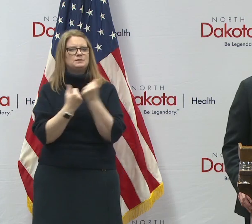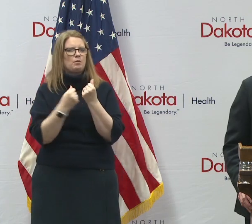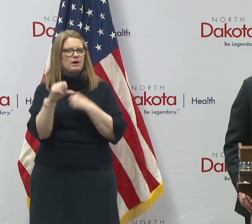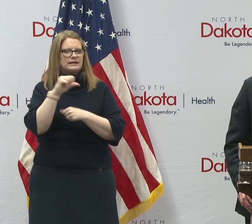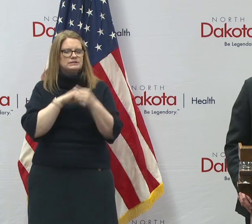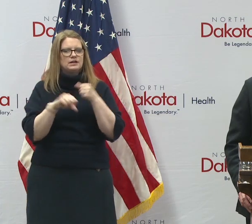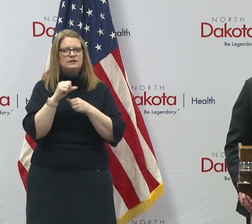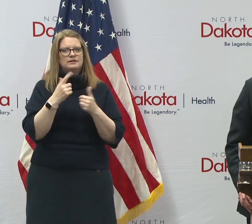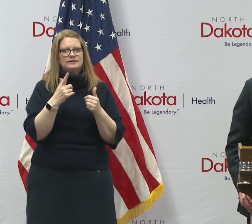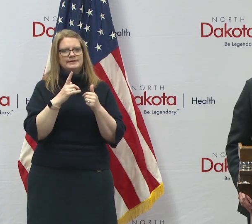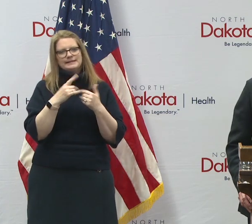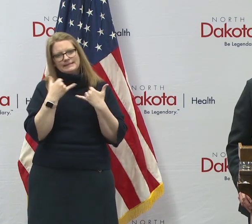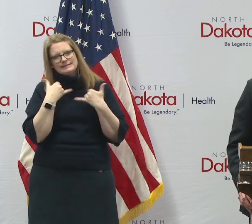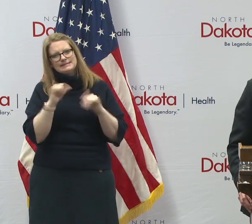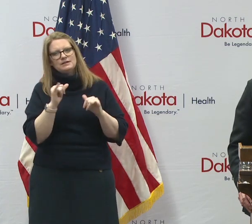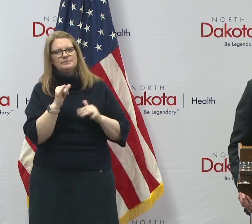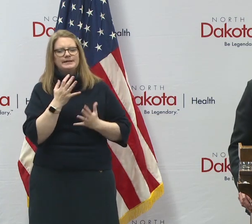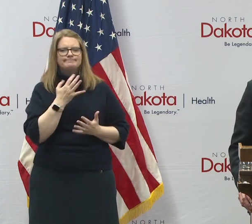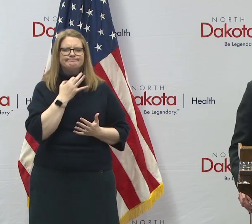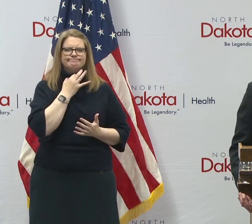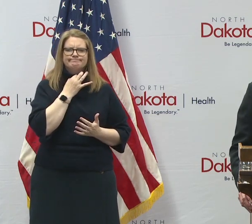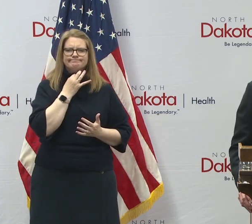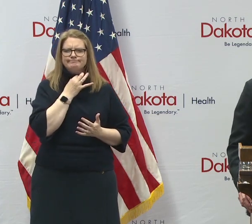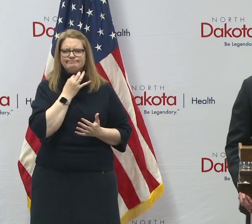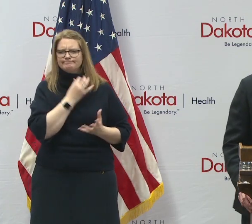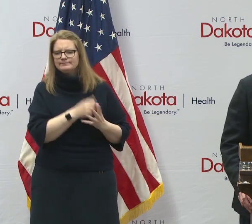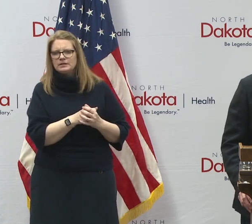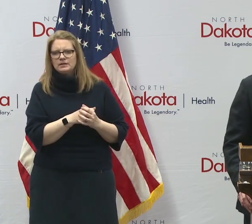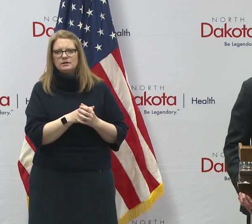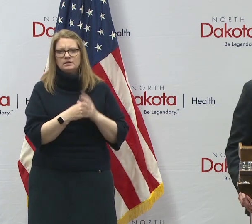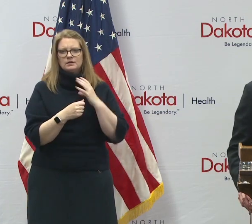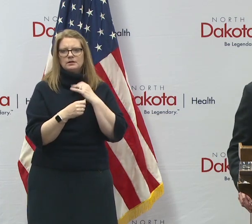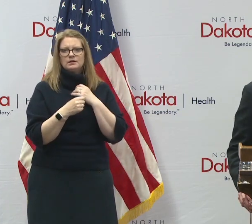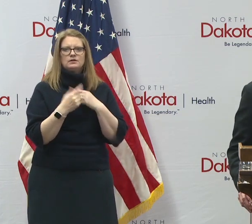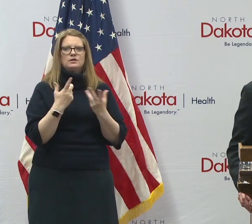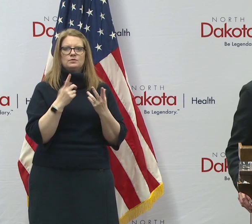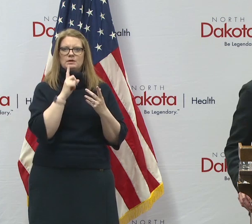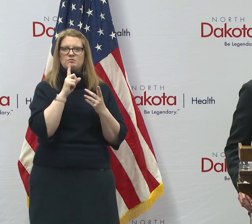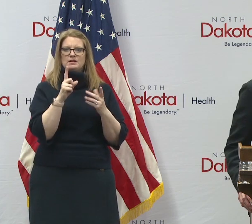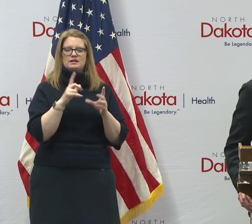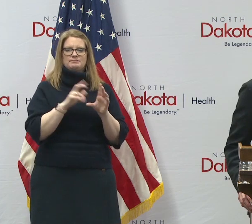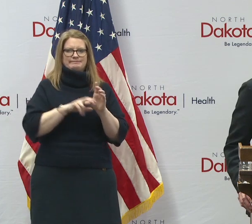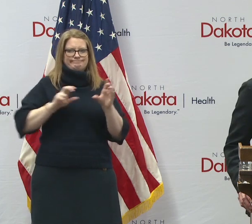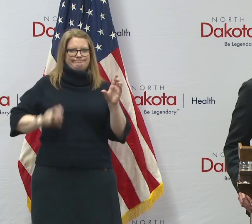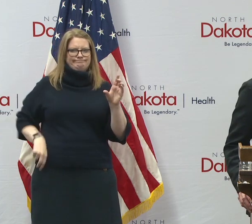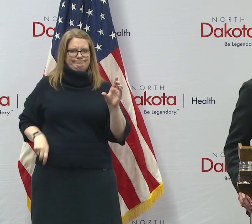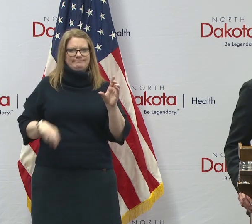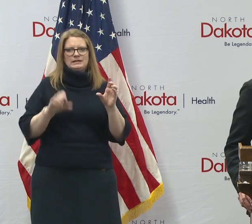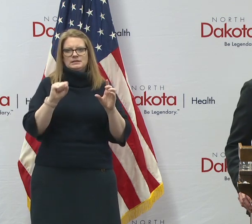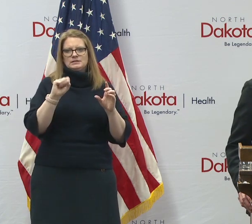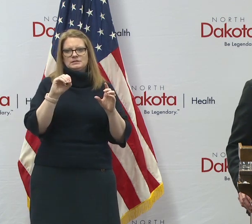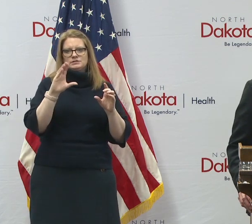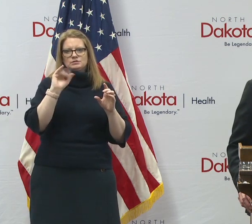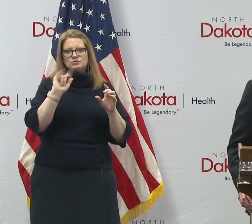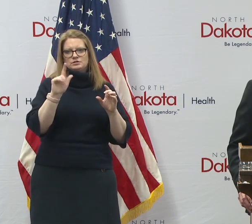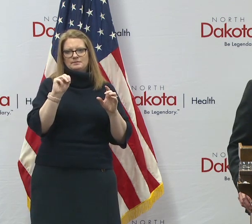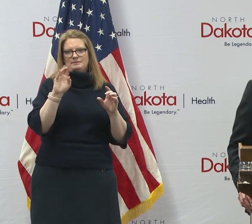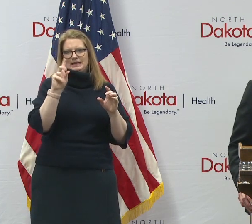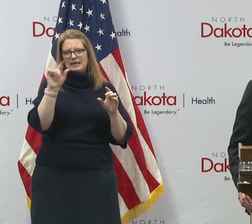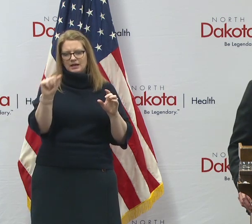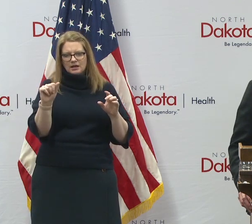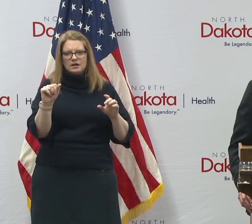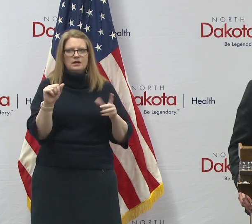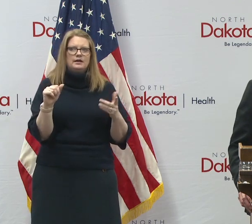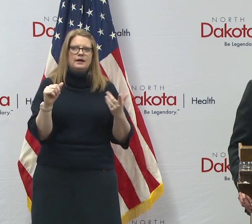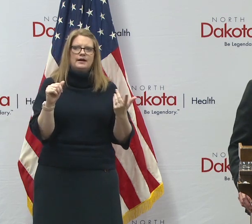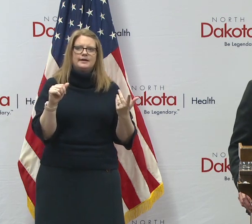and staying curious. And I'd say the other thing we're doing a good job is we generally stay off social media. That's another way to maintain sanity. There's a lot